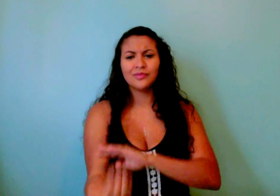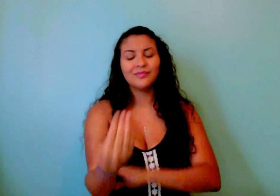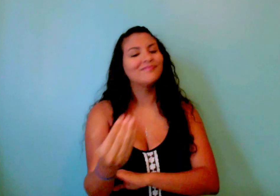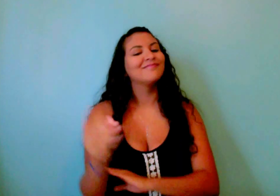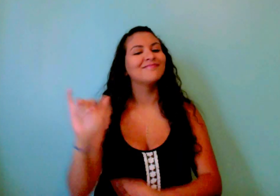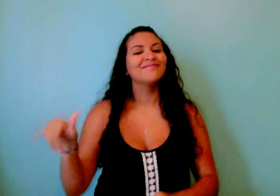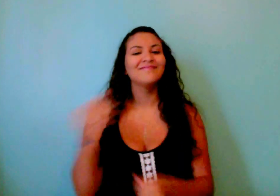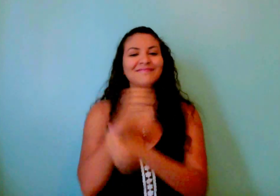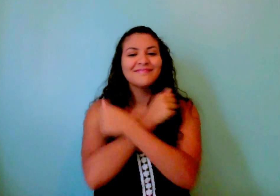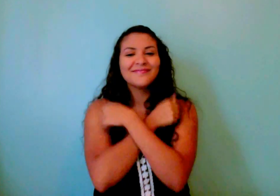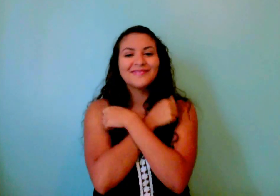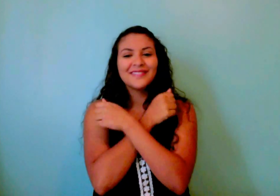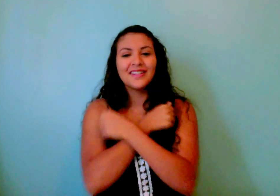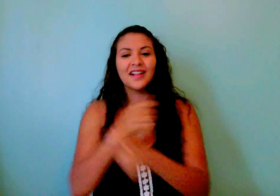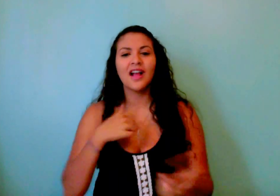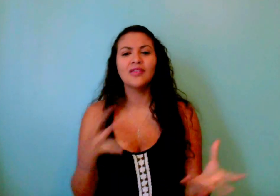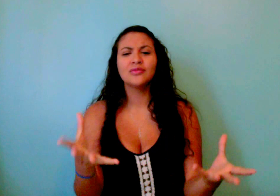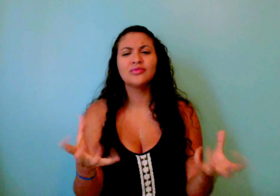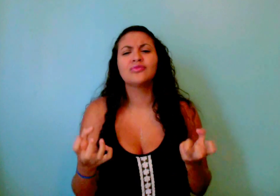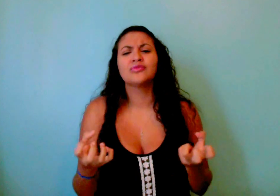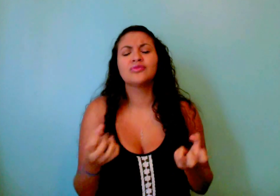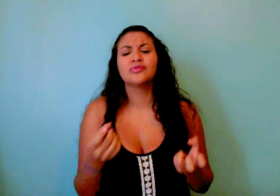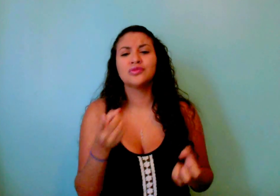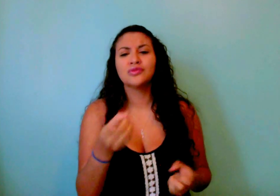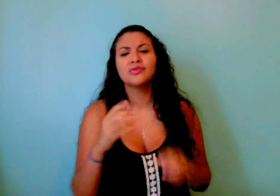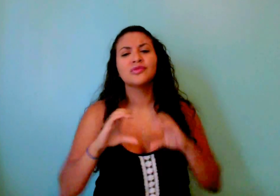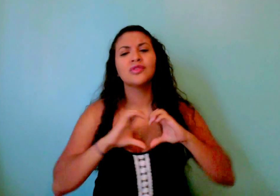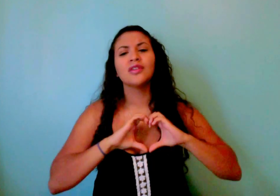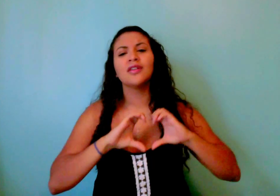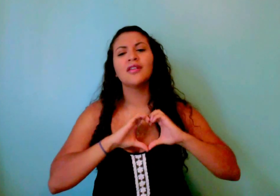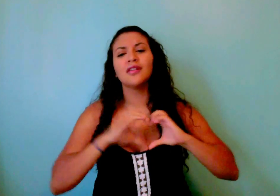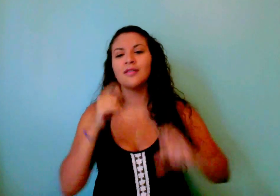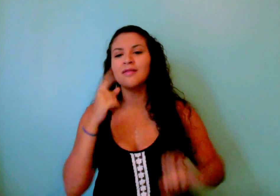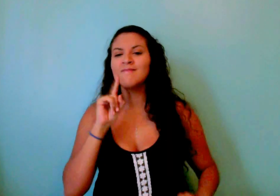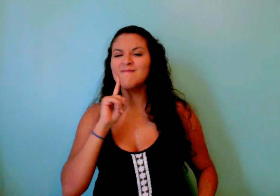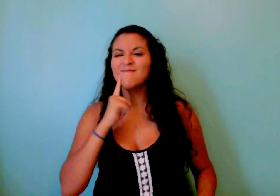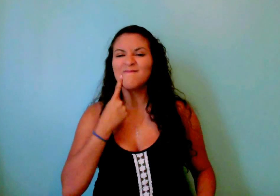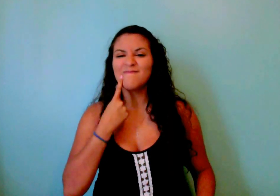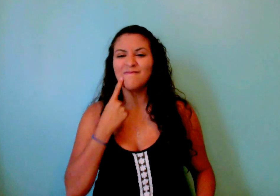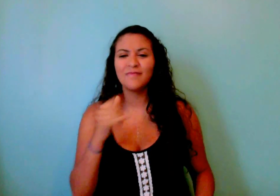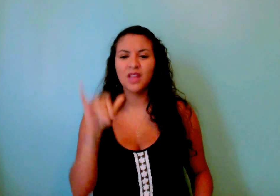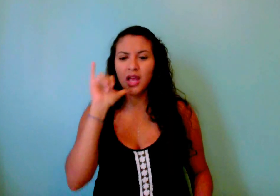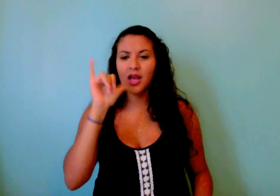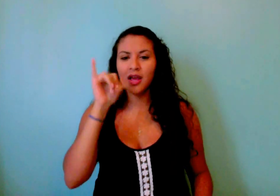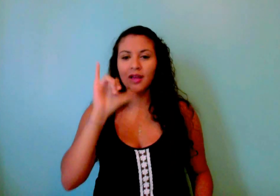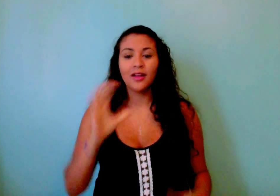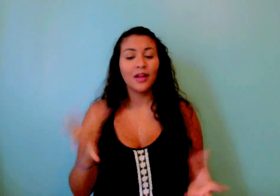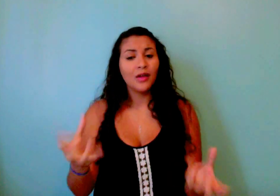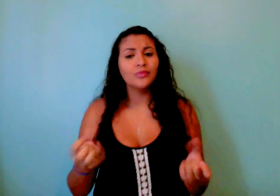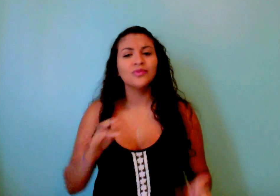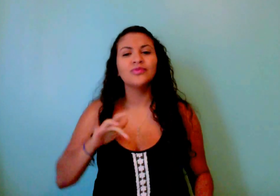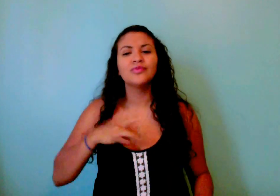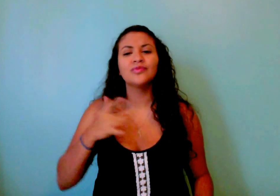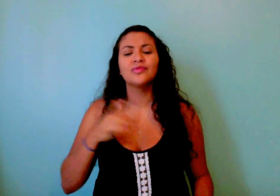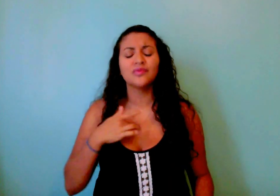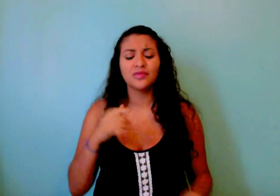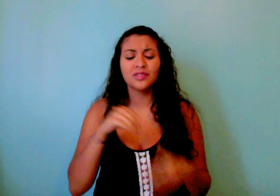it must be love I want your heart, baby Straight, no chaser I wanna feel it in my head When I